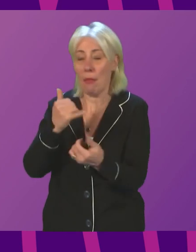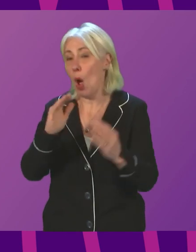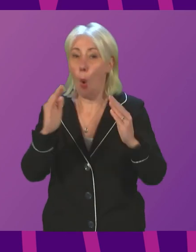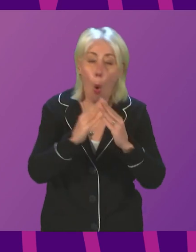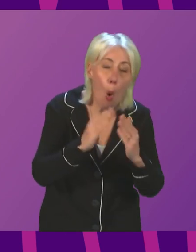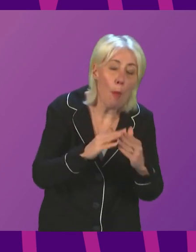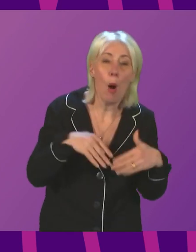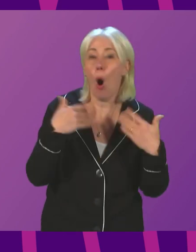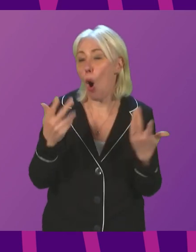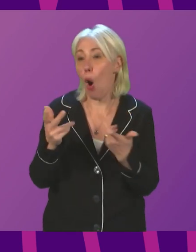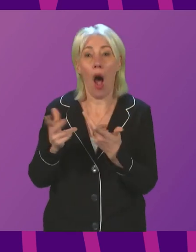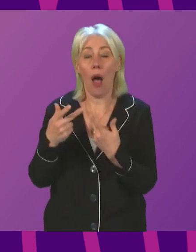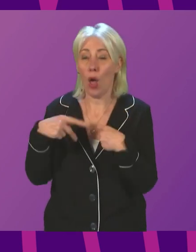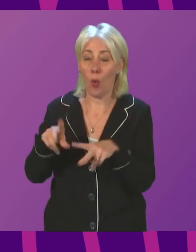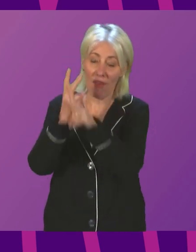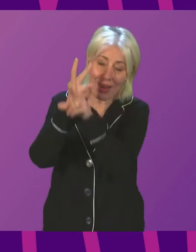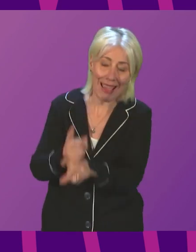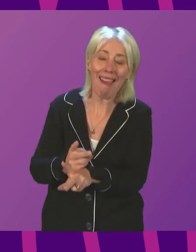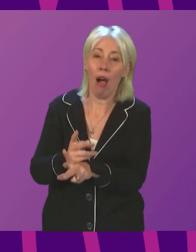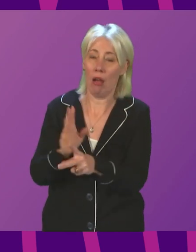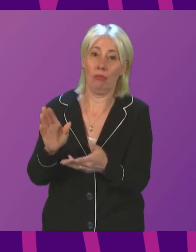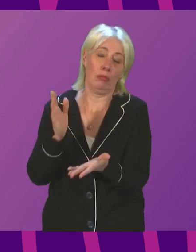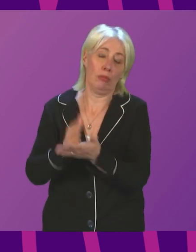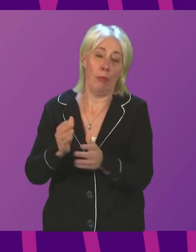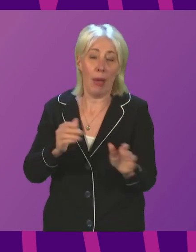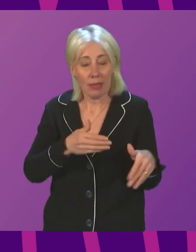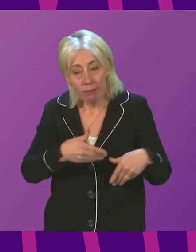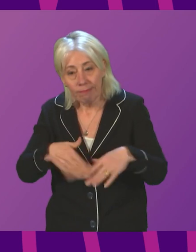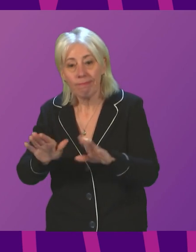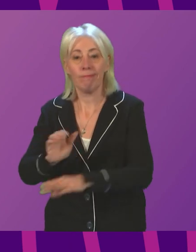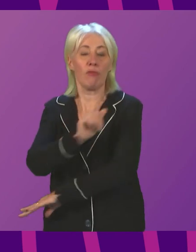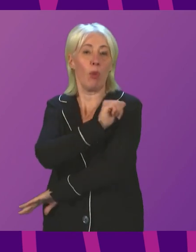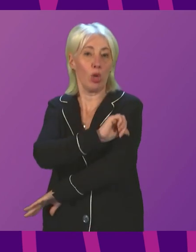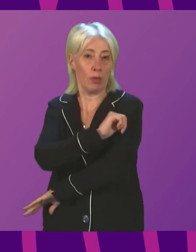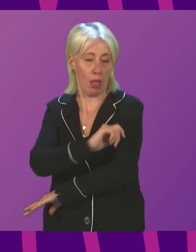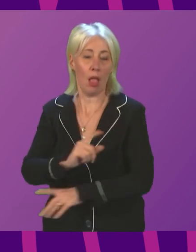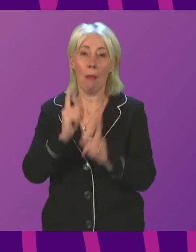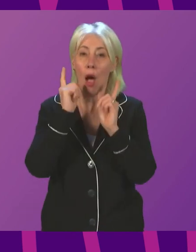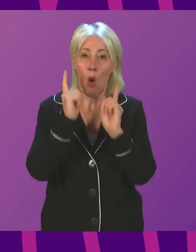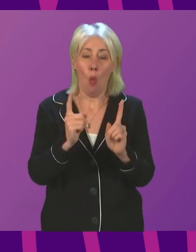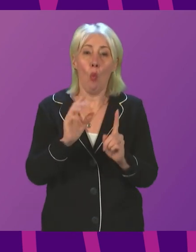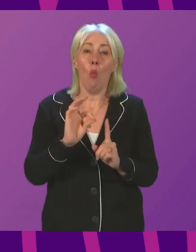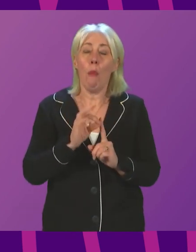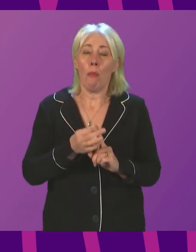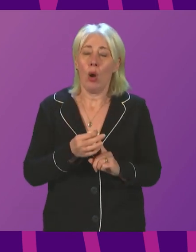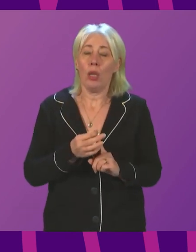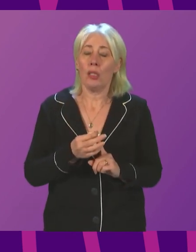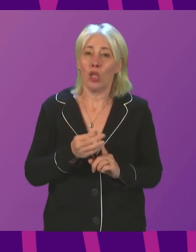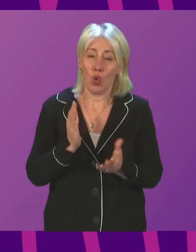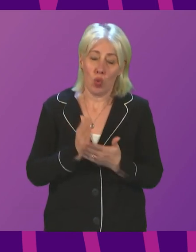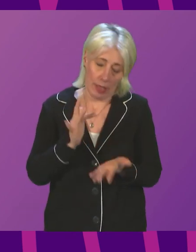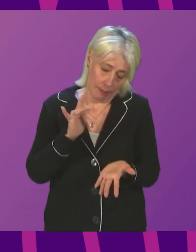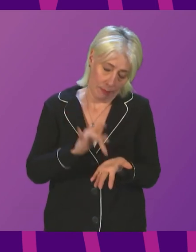home or in some other form of care facility. But one of the points which is at the heart of